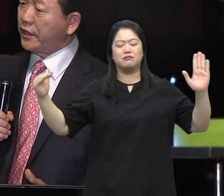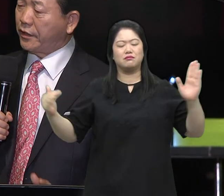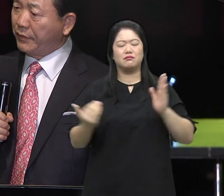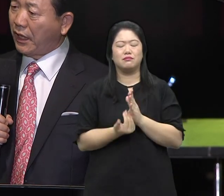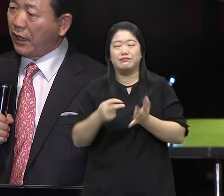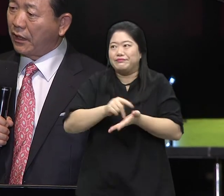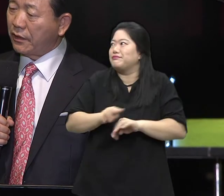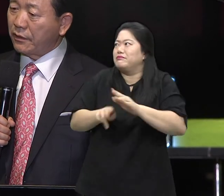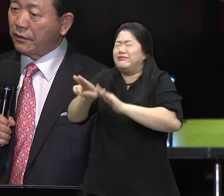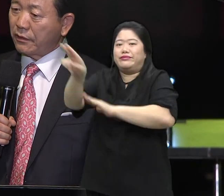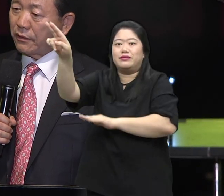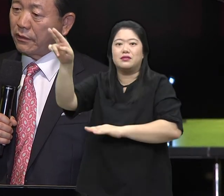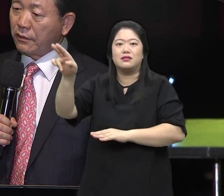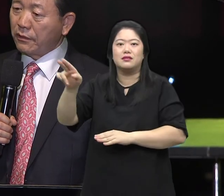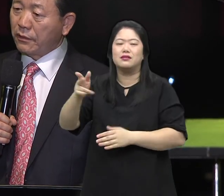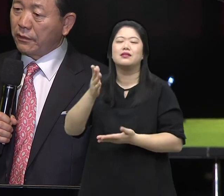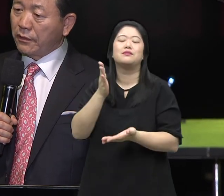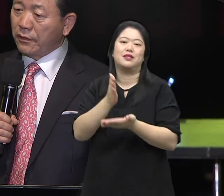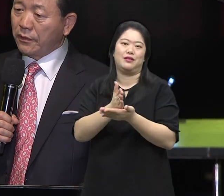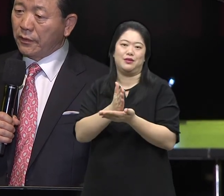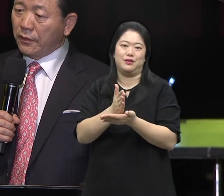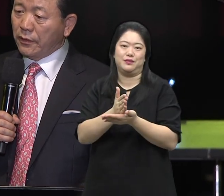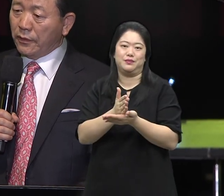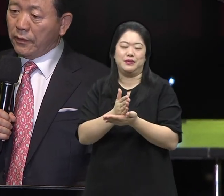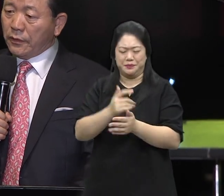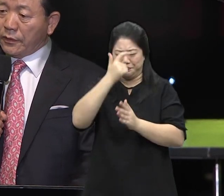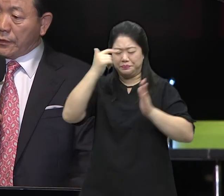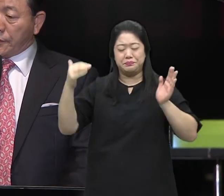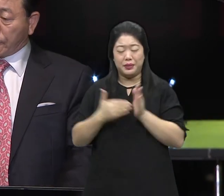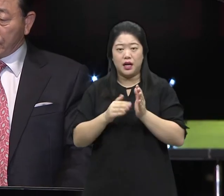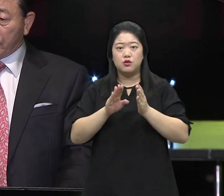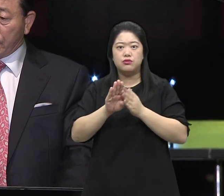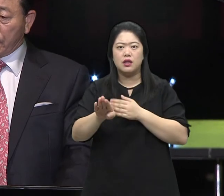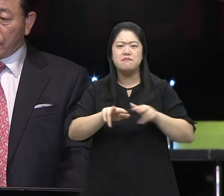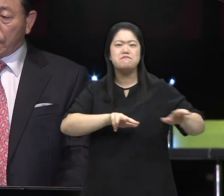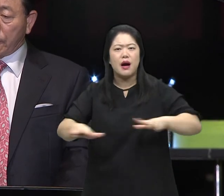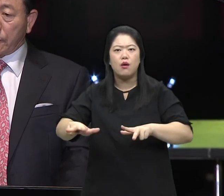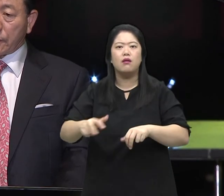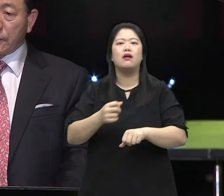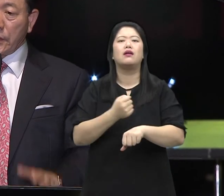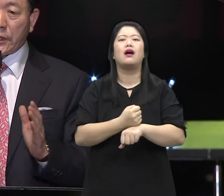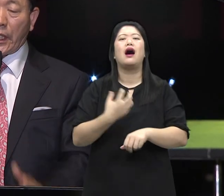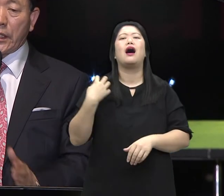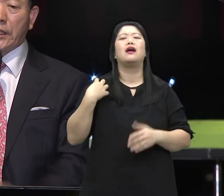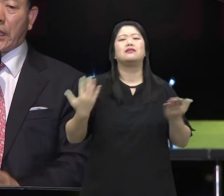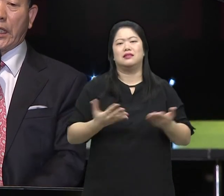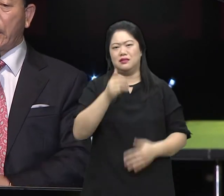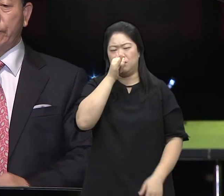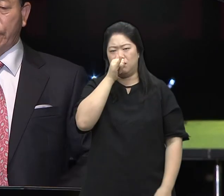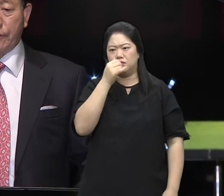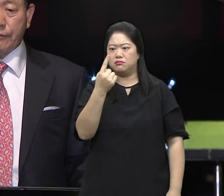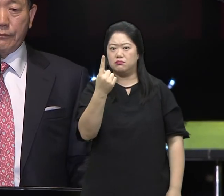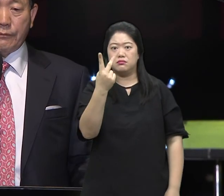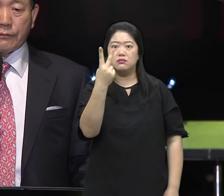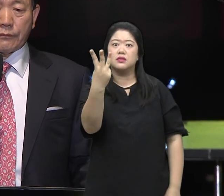That after you finish worship on Sunday Don't just immediately get up and leave There's something you must do Do these three